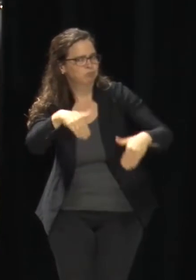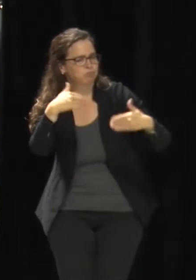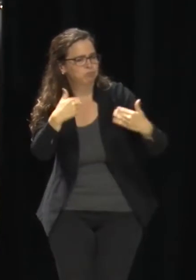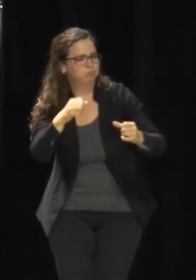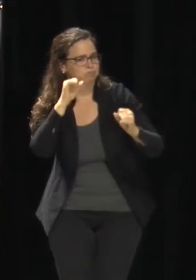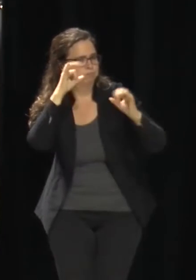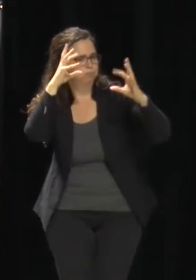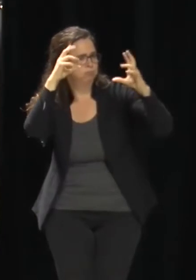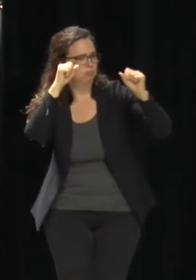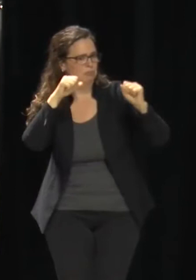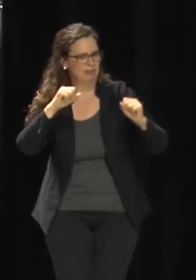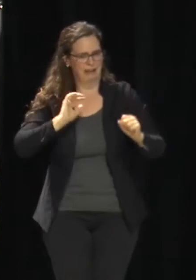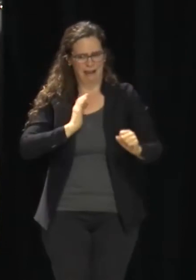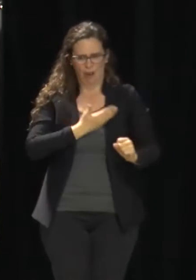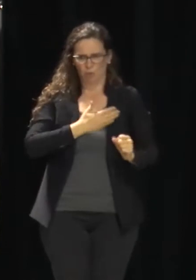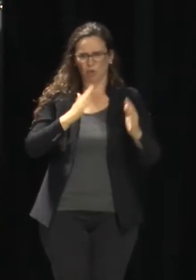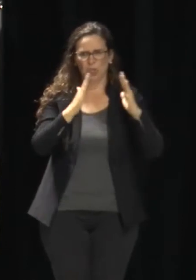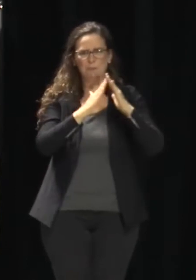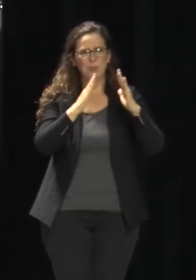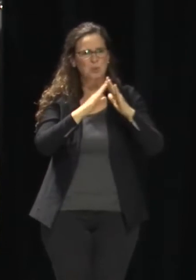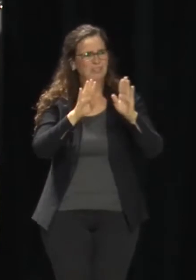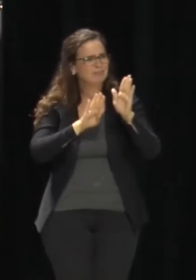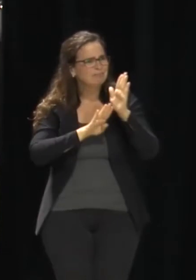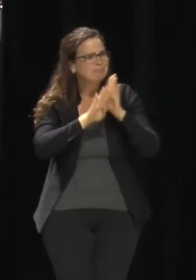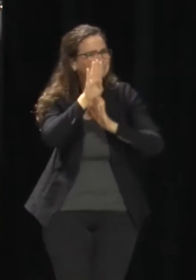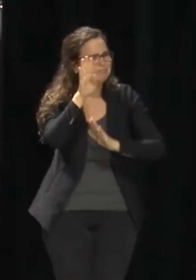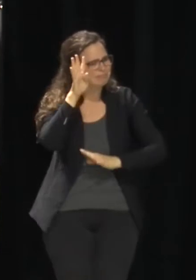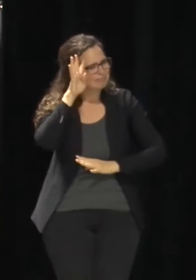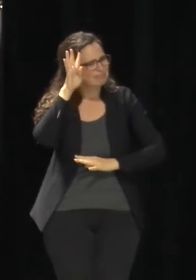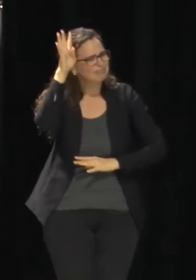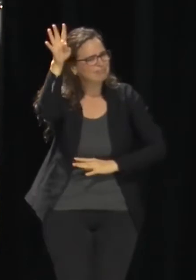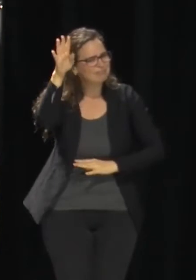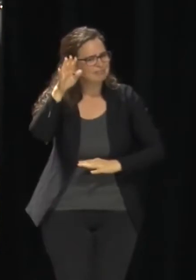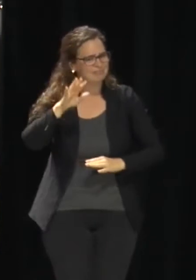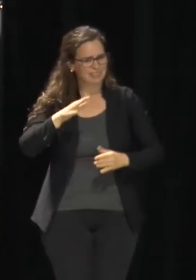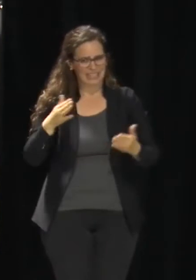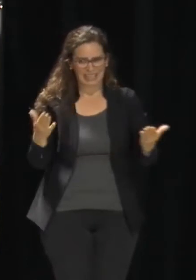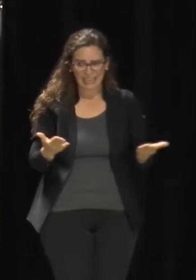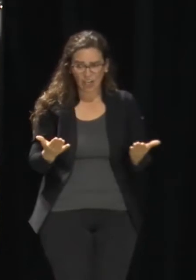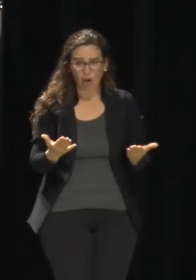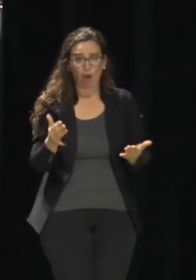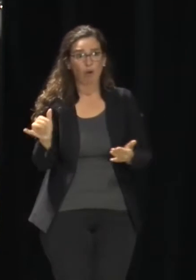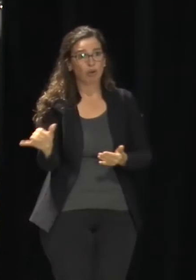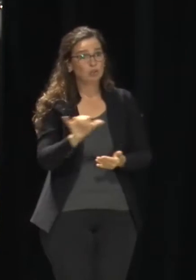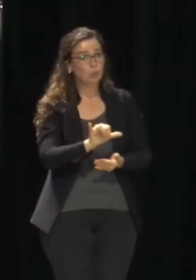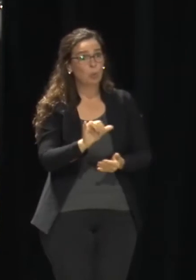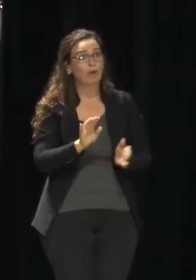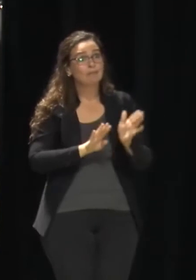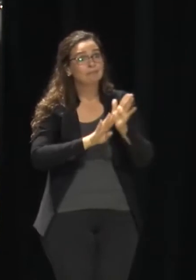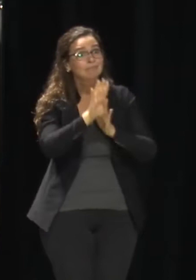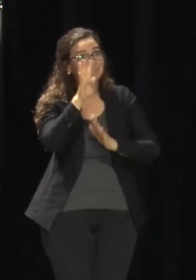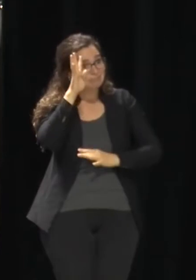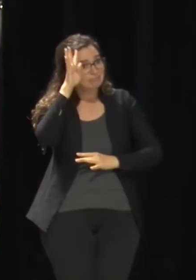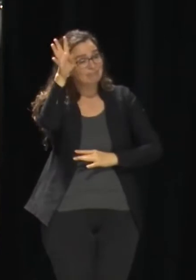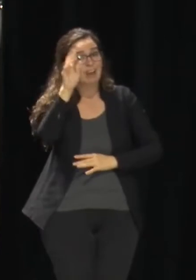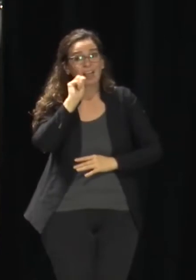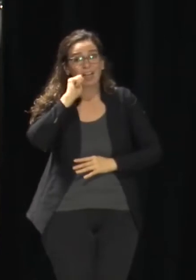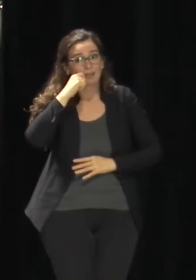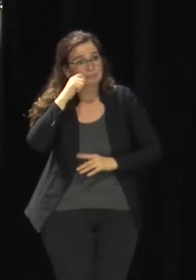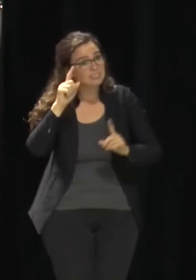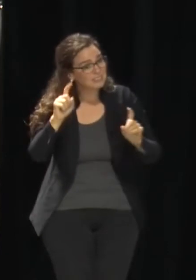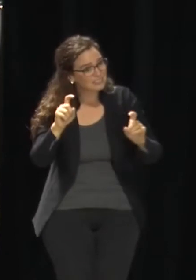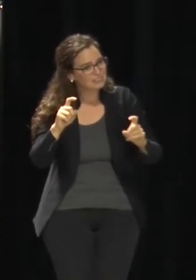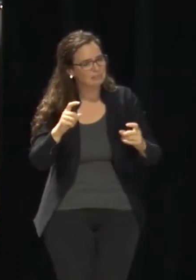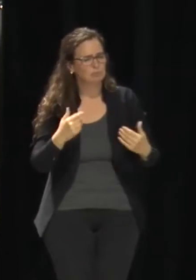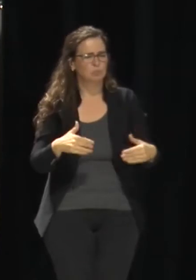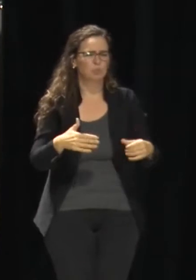to innovate and lead in the pandemic with us. So it's a lot of information that we just gave